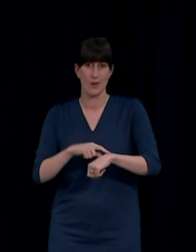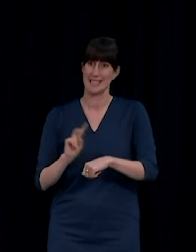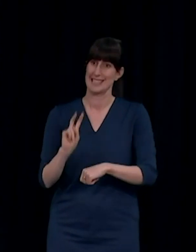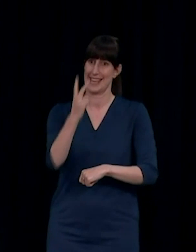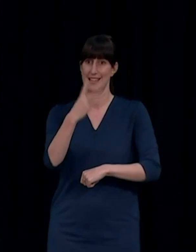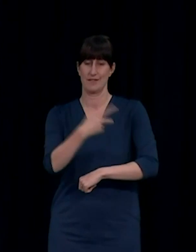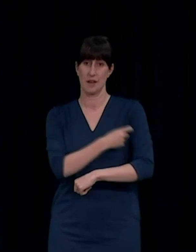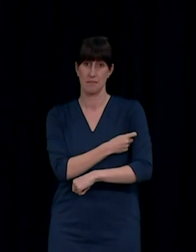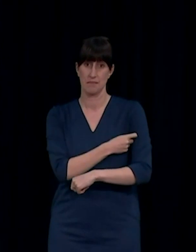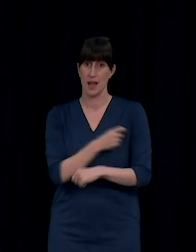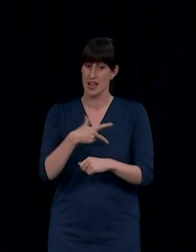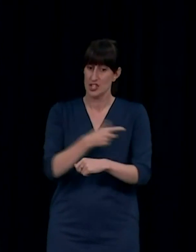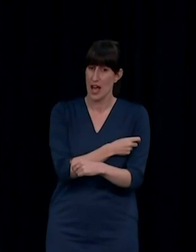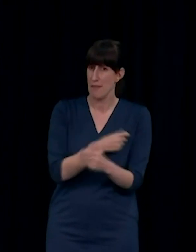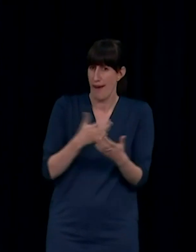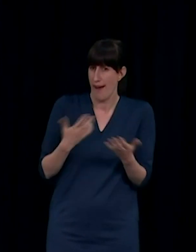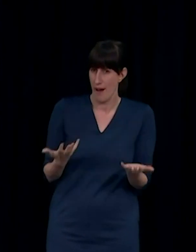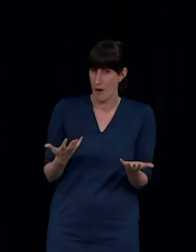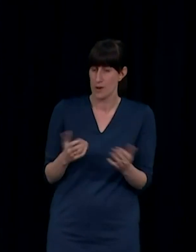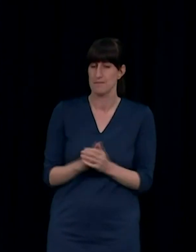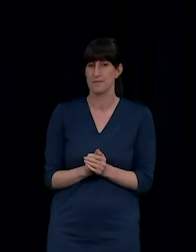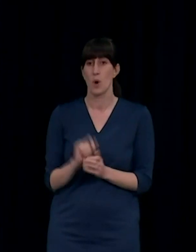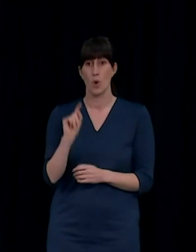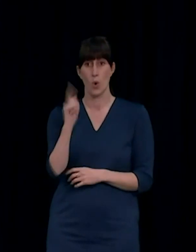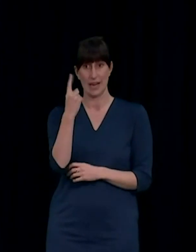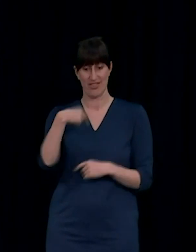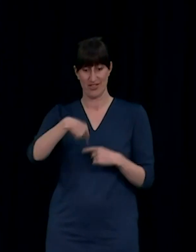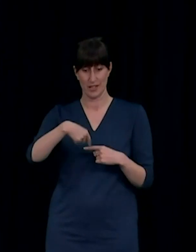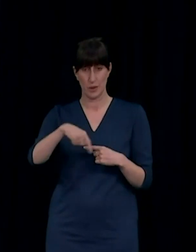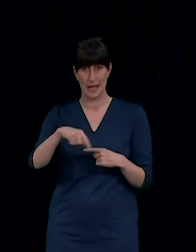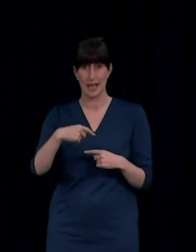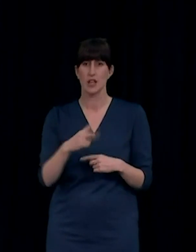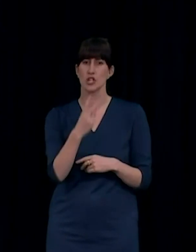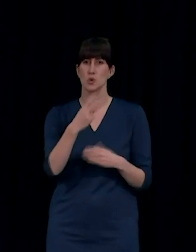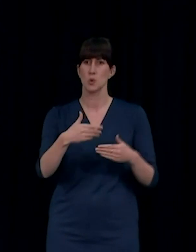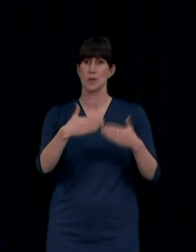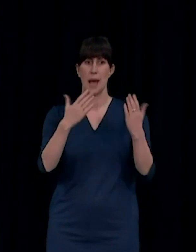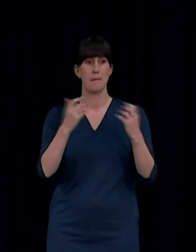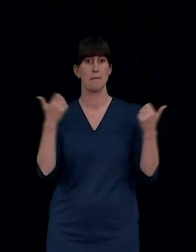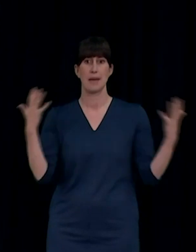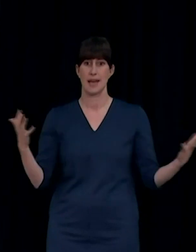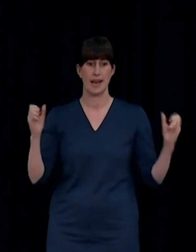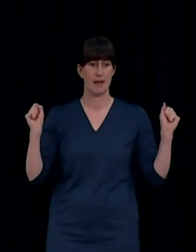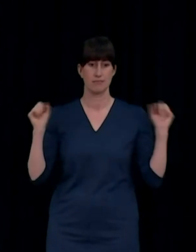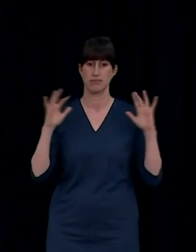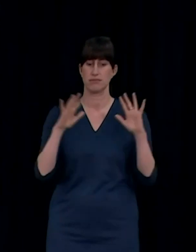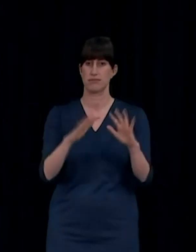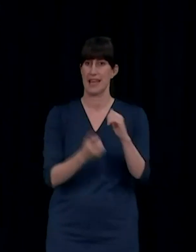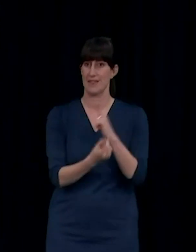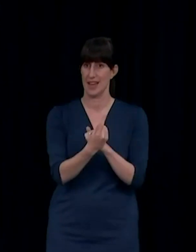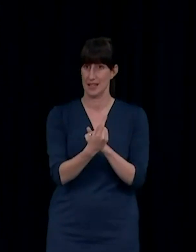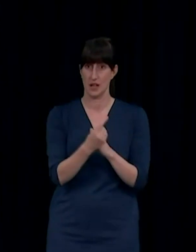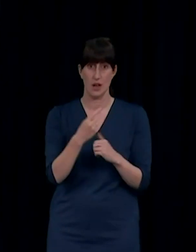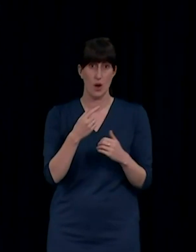to get your jab now. Just a couple to be aware of in Auckland this week include a two-day event vaccination event being held